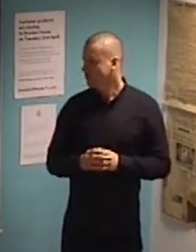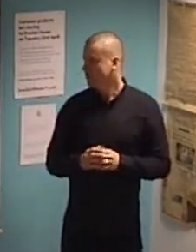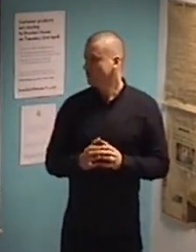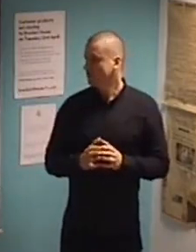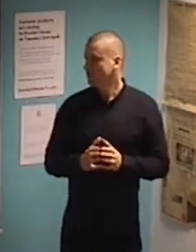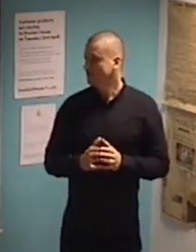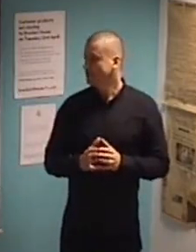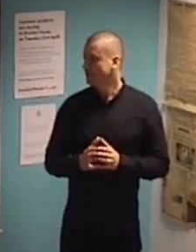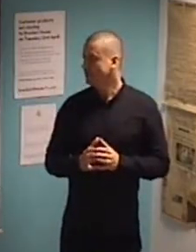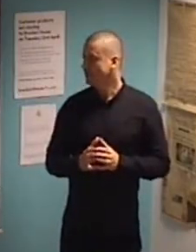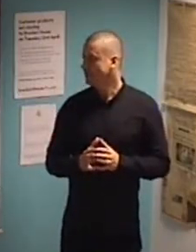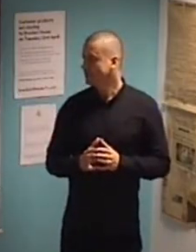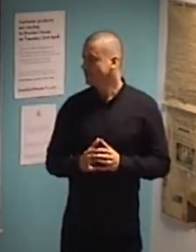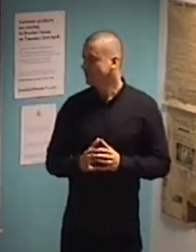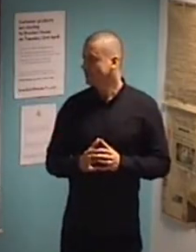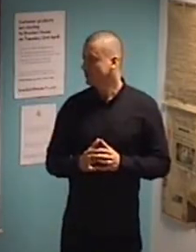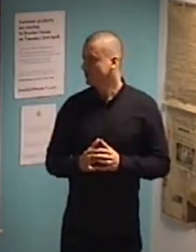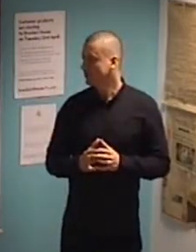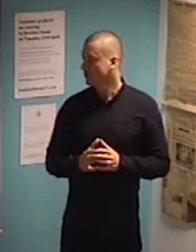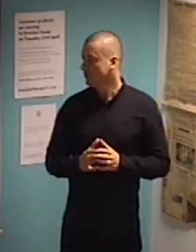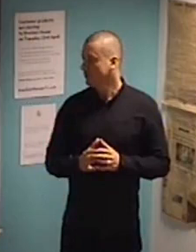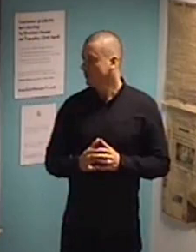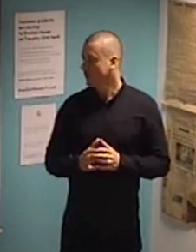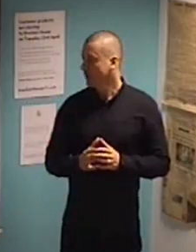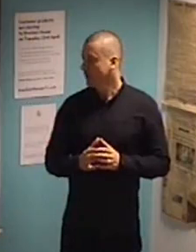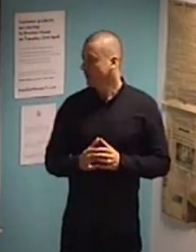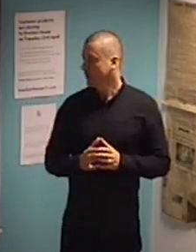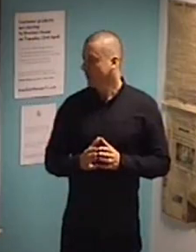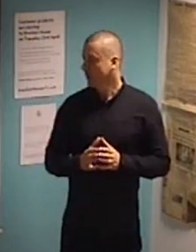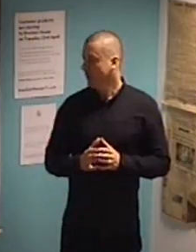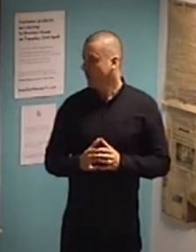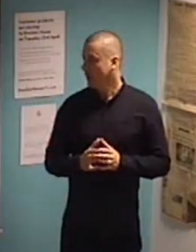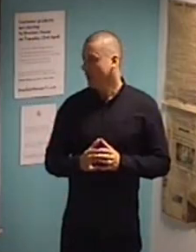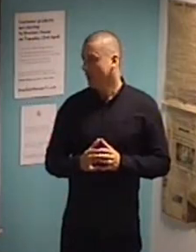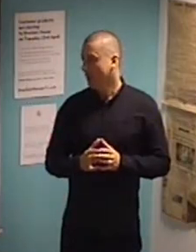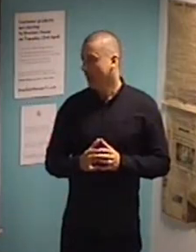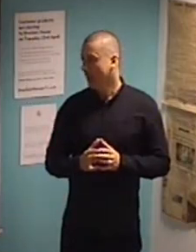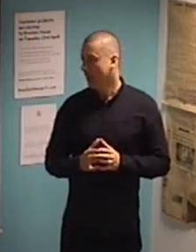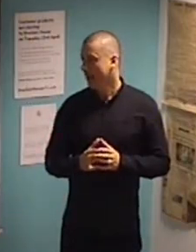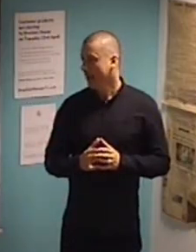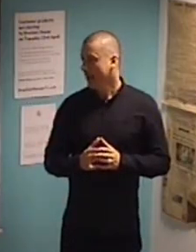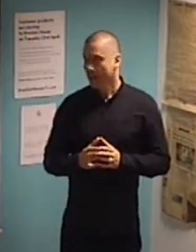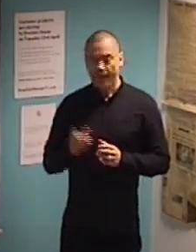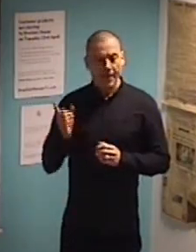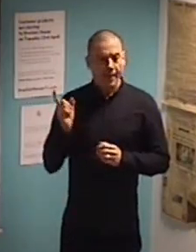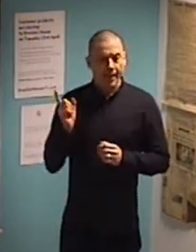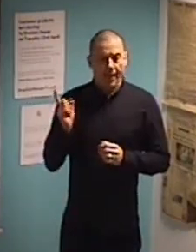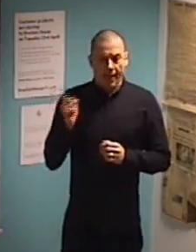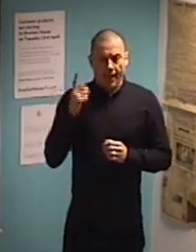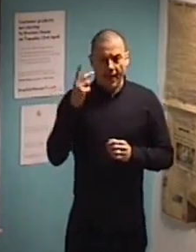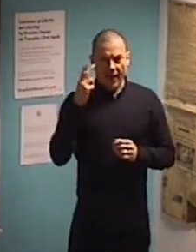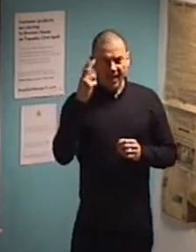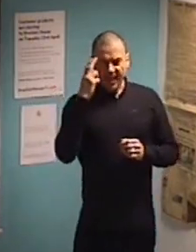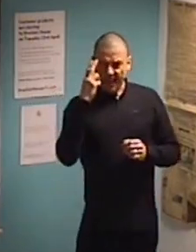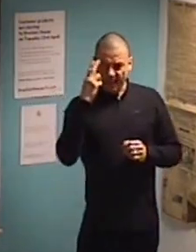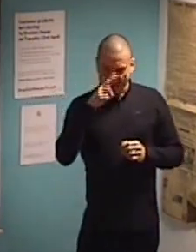initial of this company, but you might want to ask, like, why emotion?